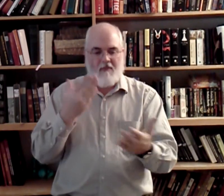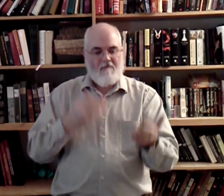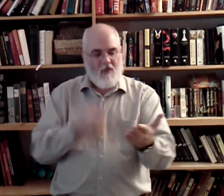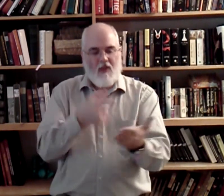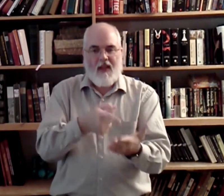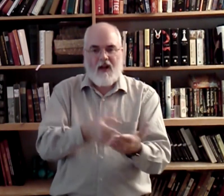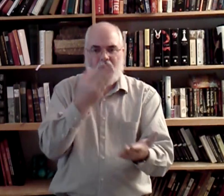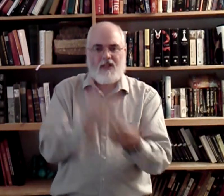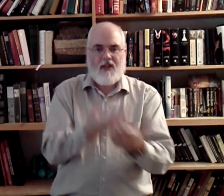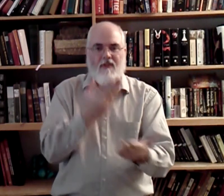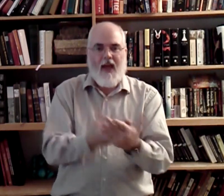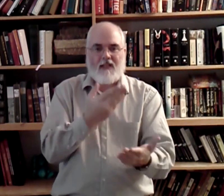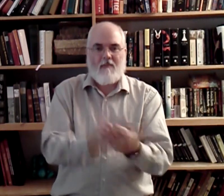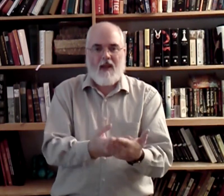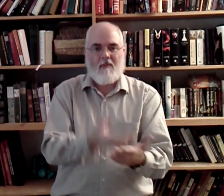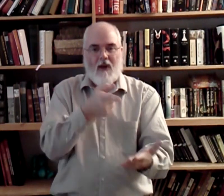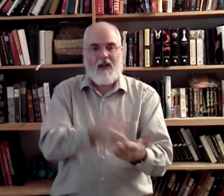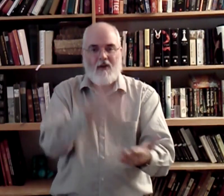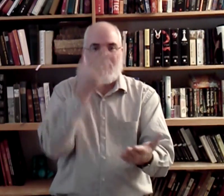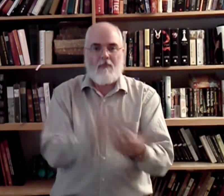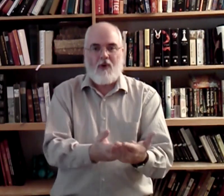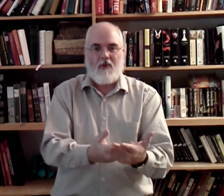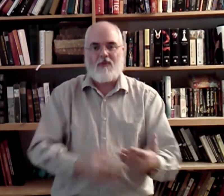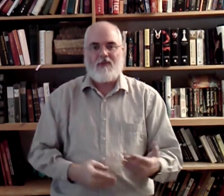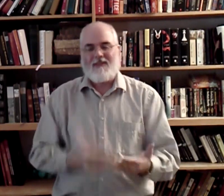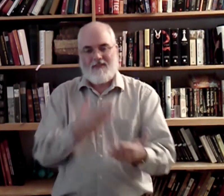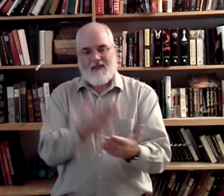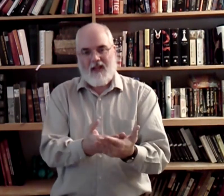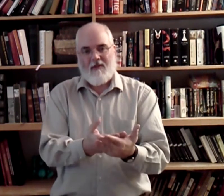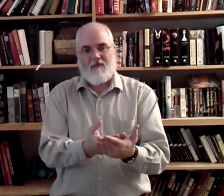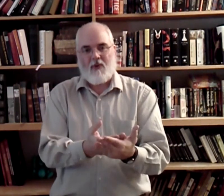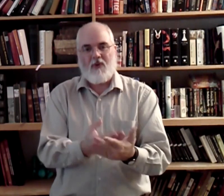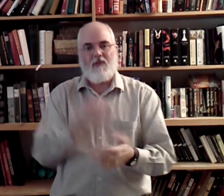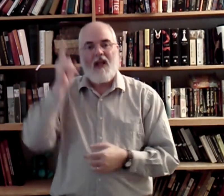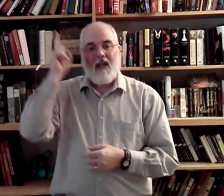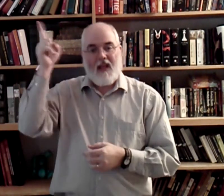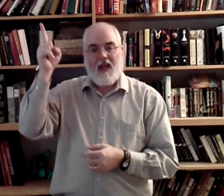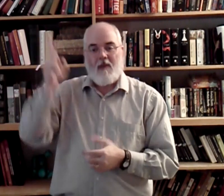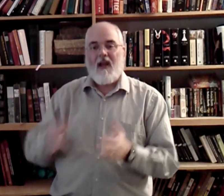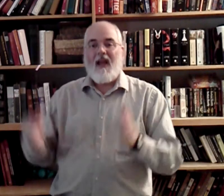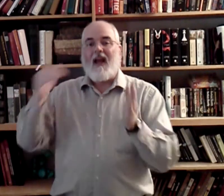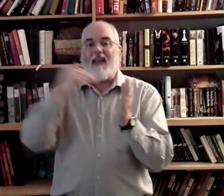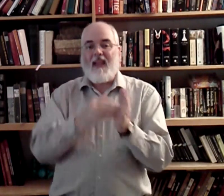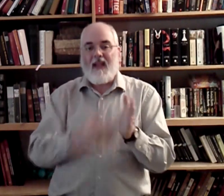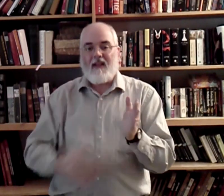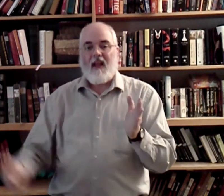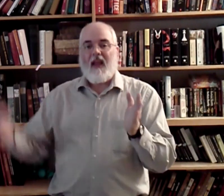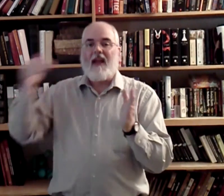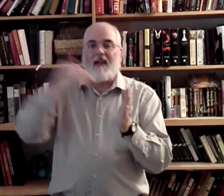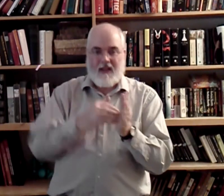They are just a fact. Man. Right here is the proof. Proved. Him. Again. And again.